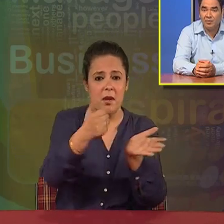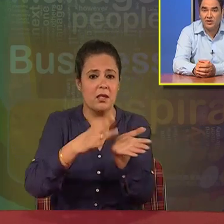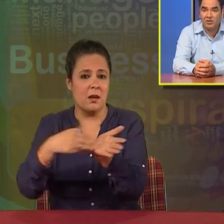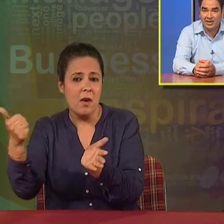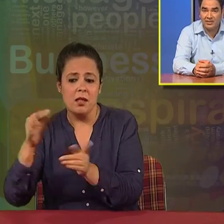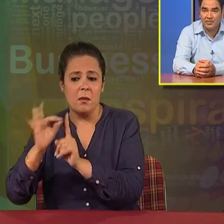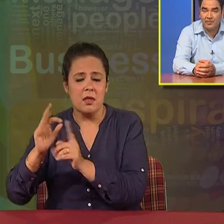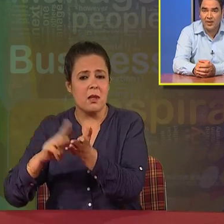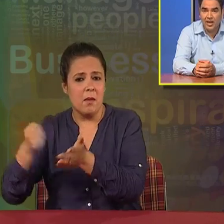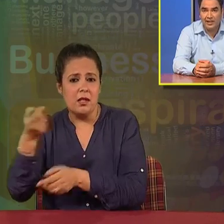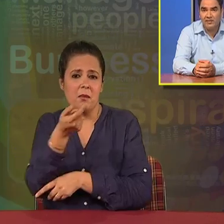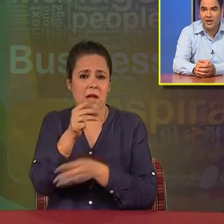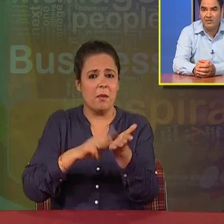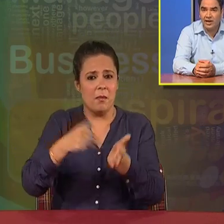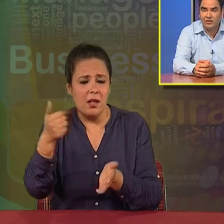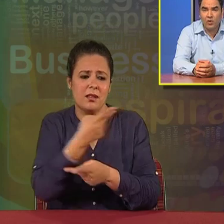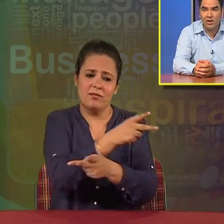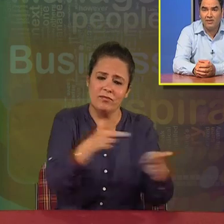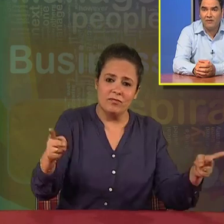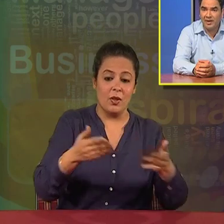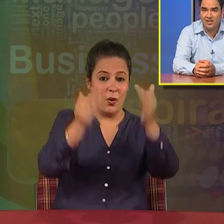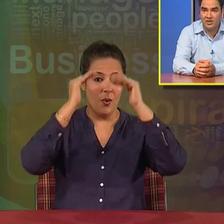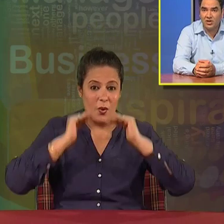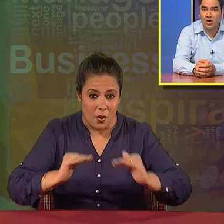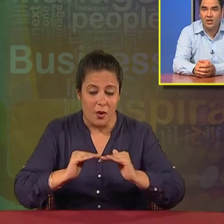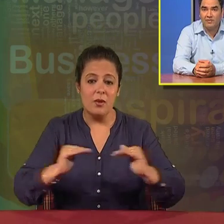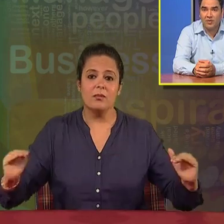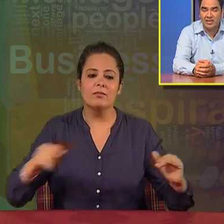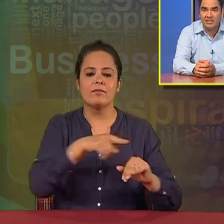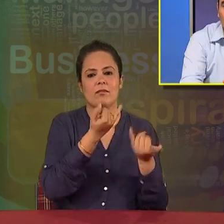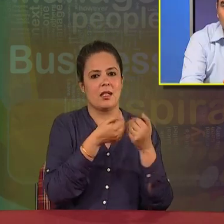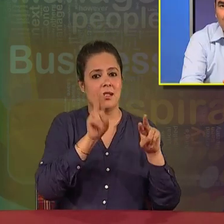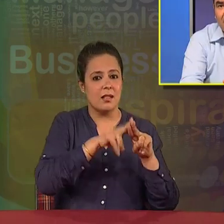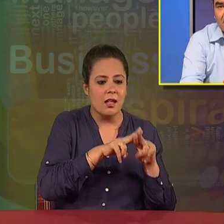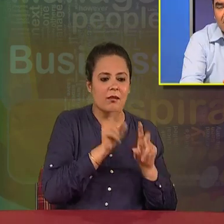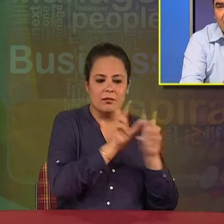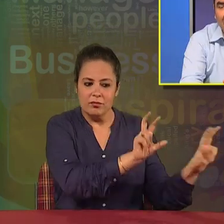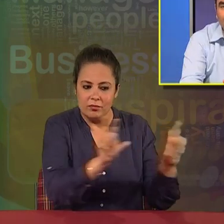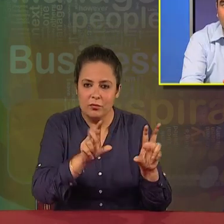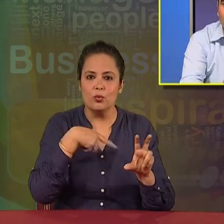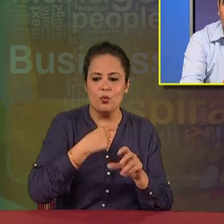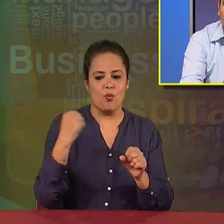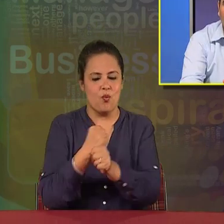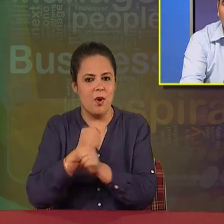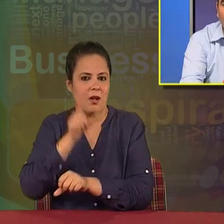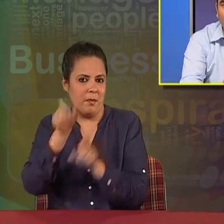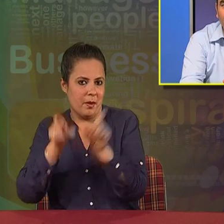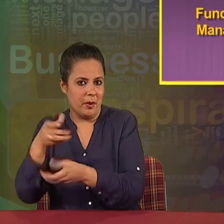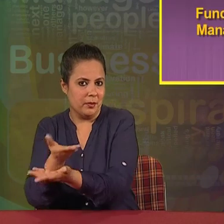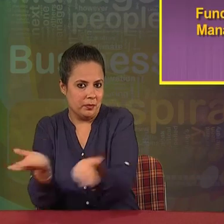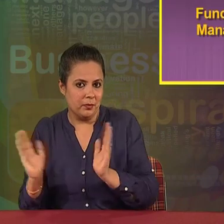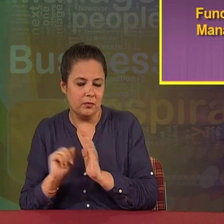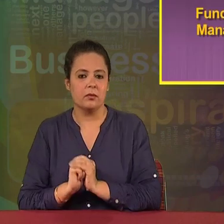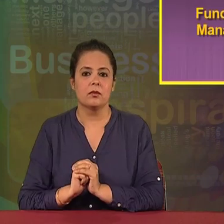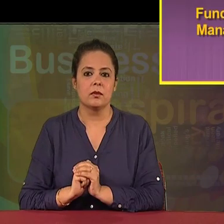manager, personal manager. And then we are having at the lower level of management, all the employees, supervisors, and the workers who are working